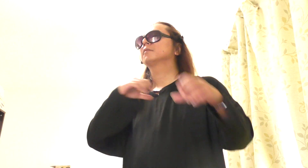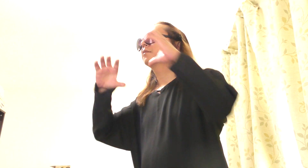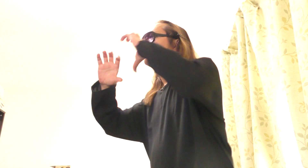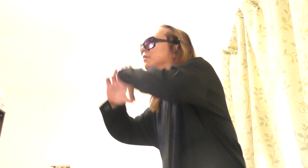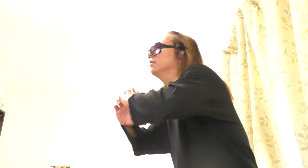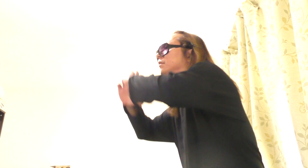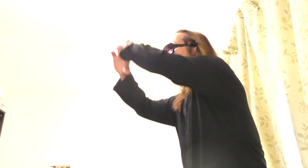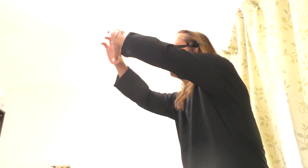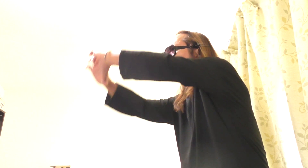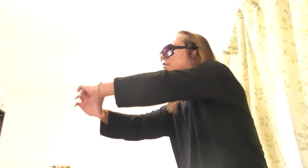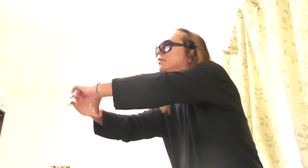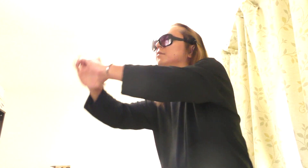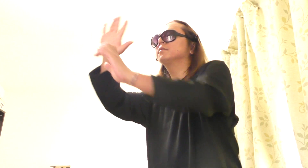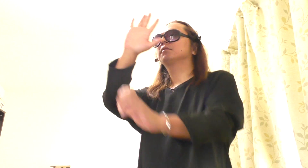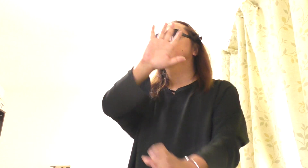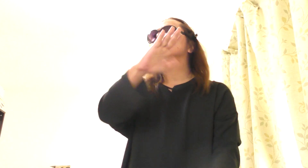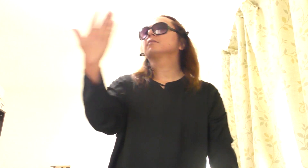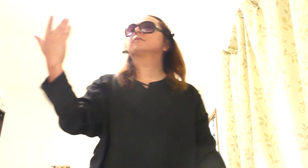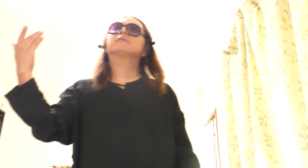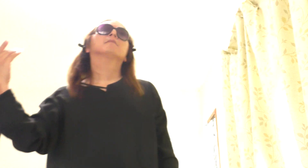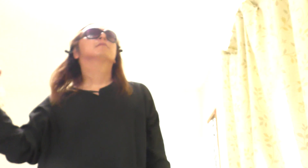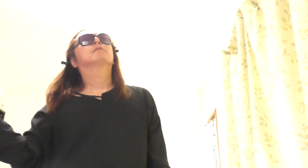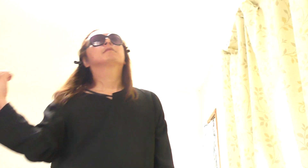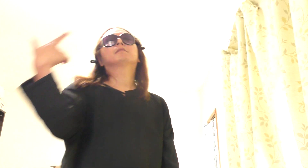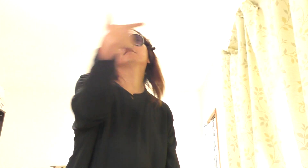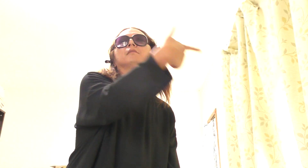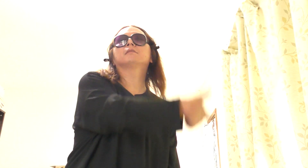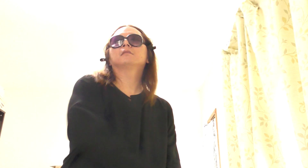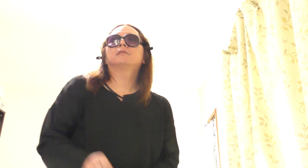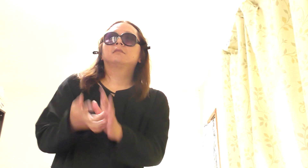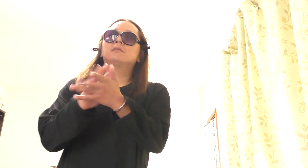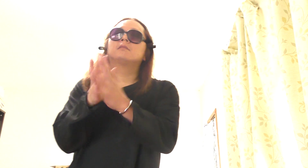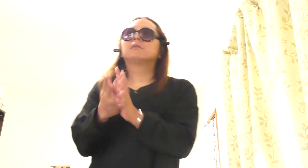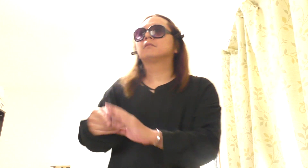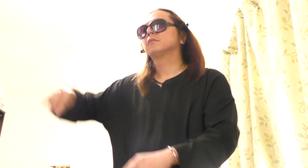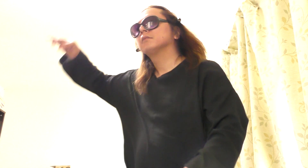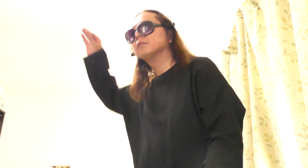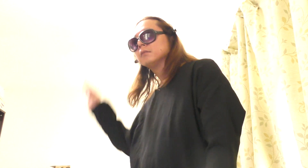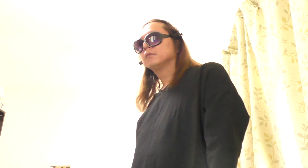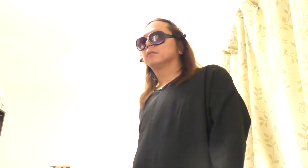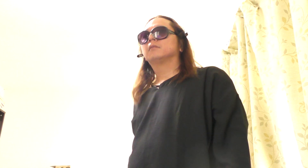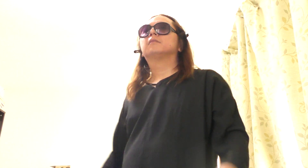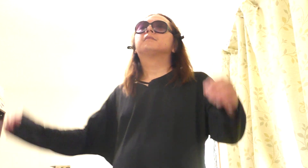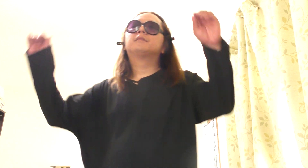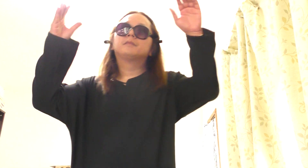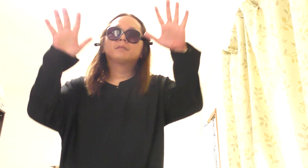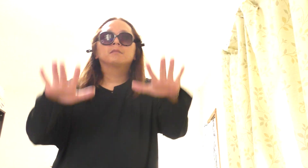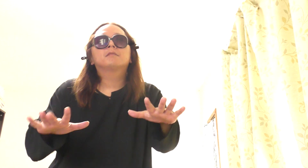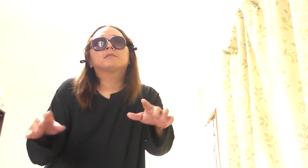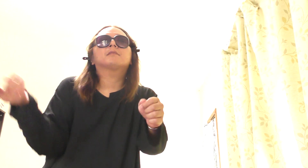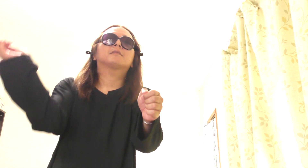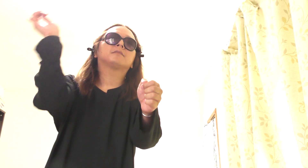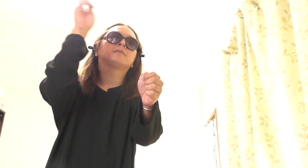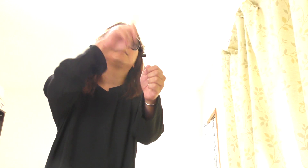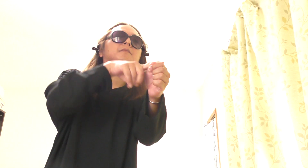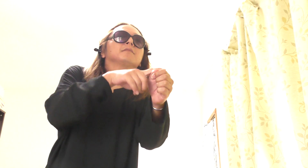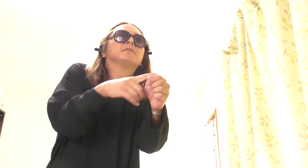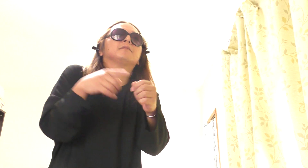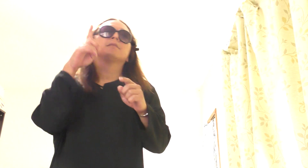gave you my heart But the very next day, you gave it away This year,